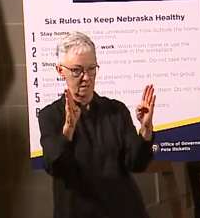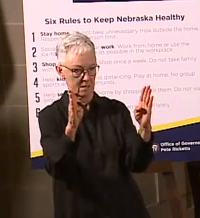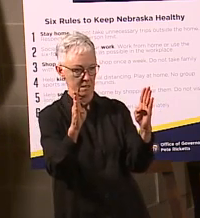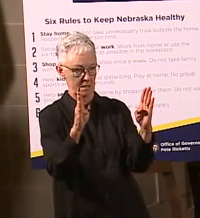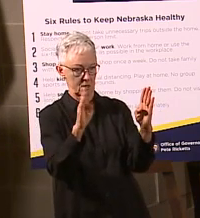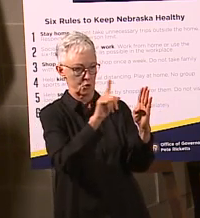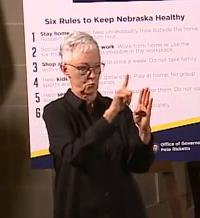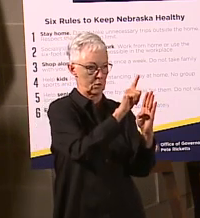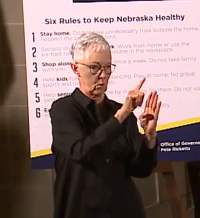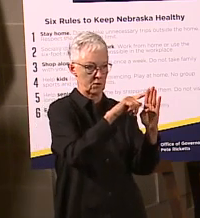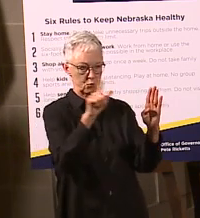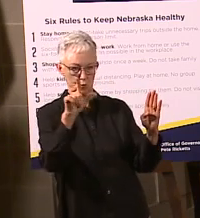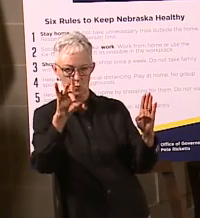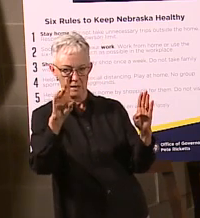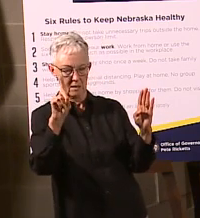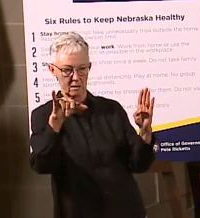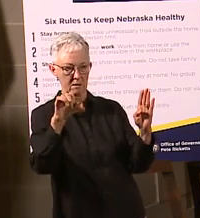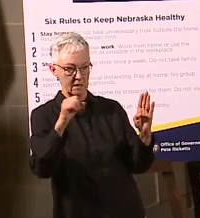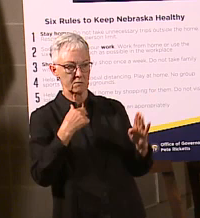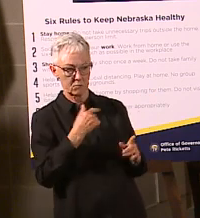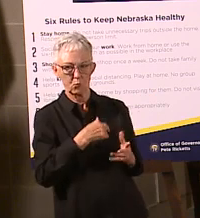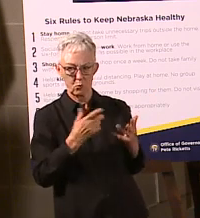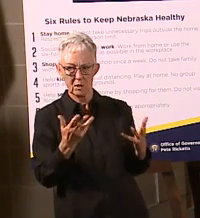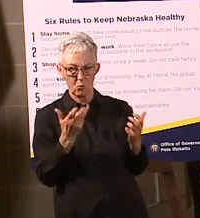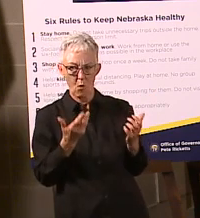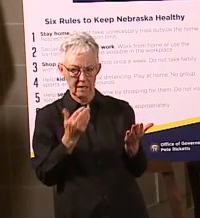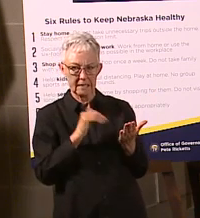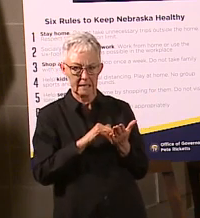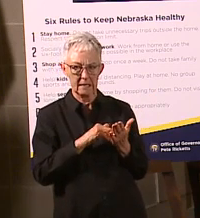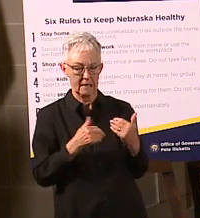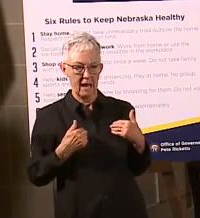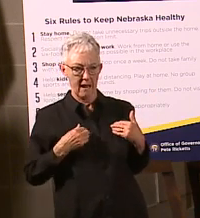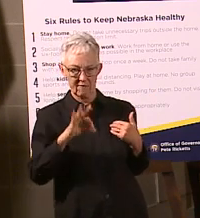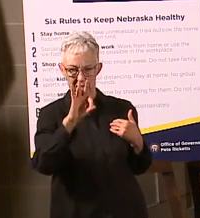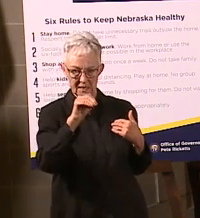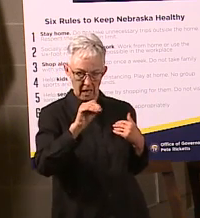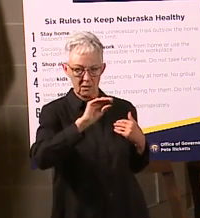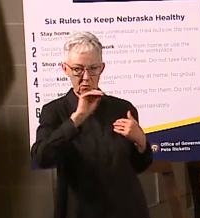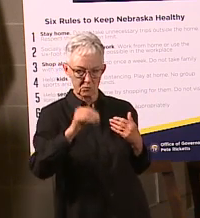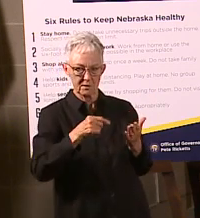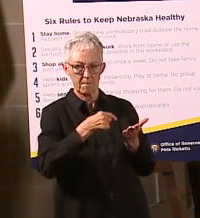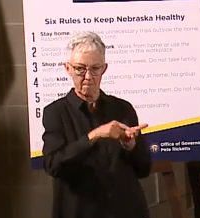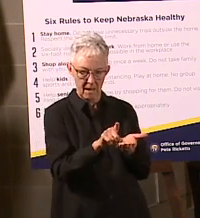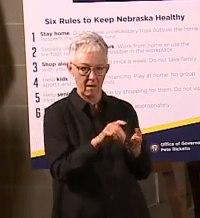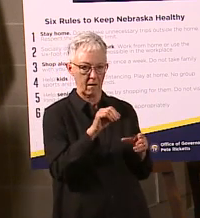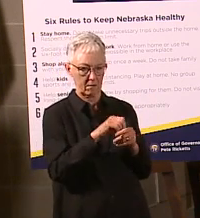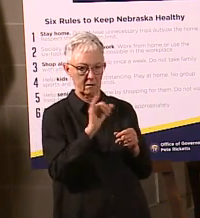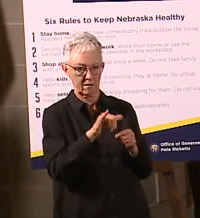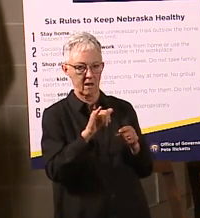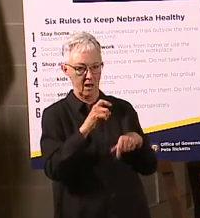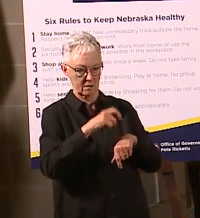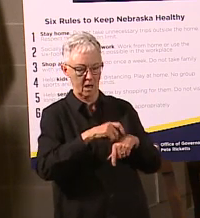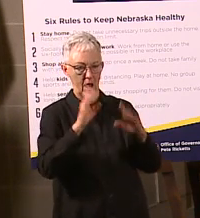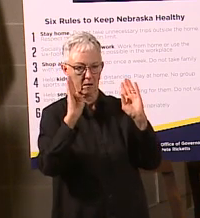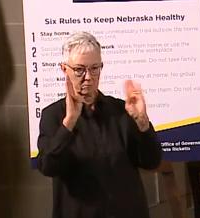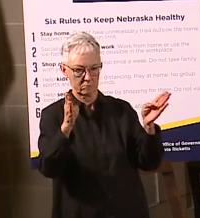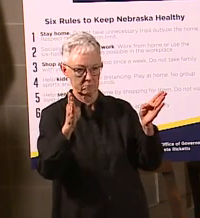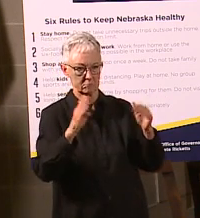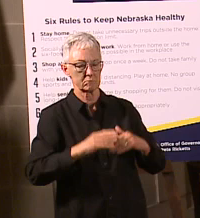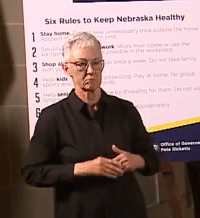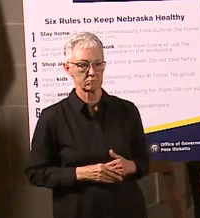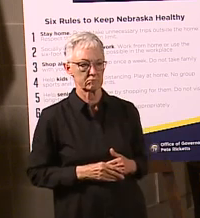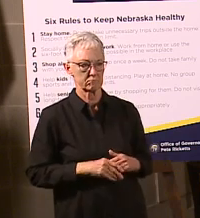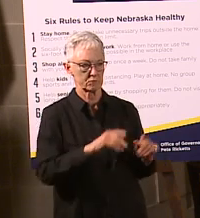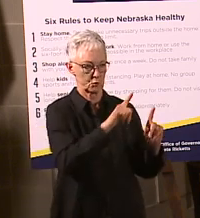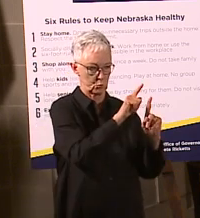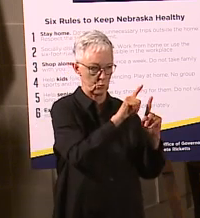So we want to get back to that goal of having that 90% in 21 to 28 days. Fred? You talked